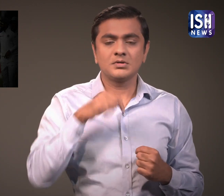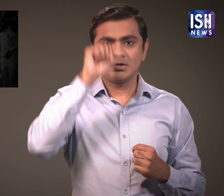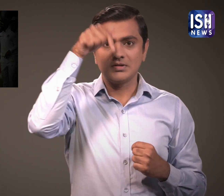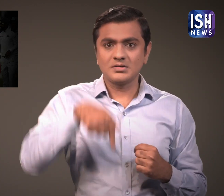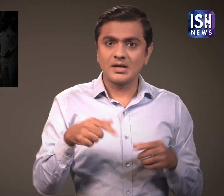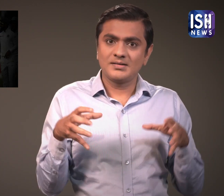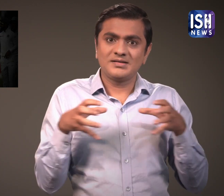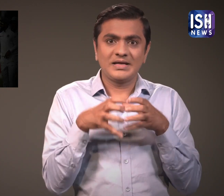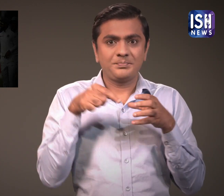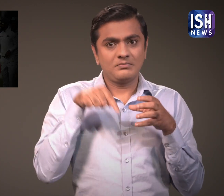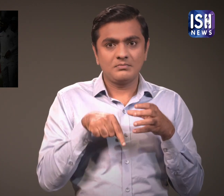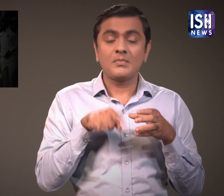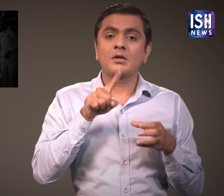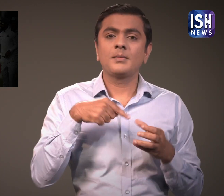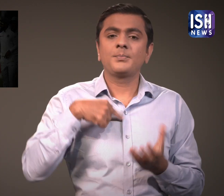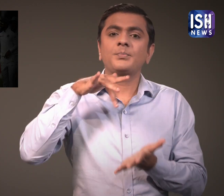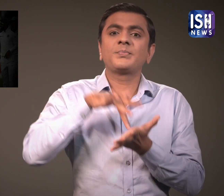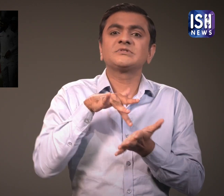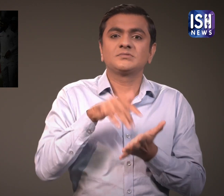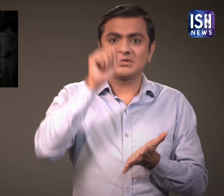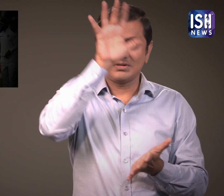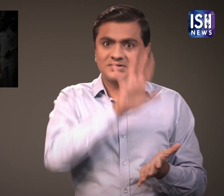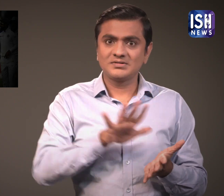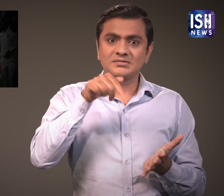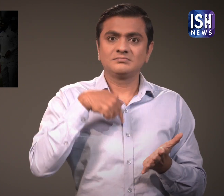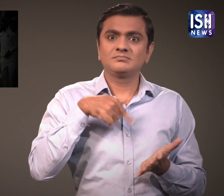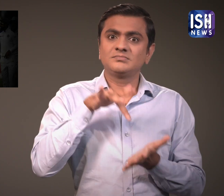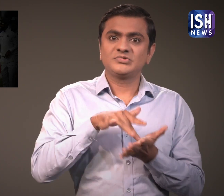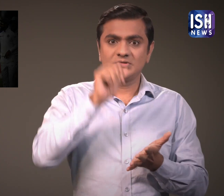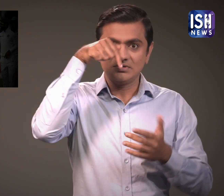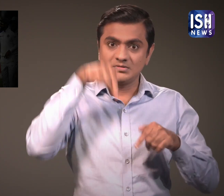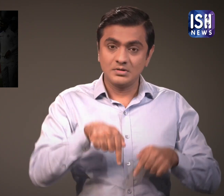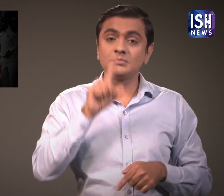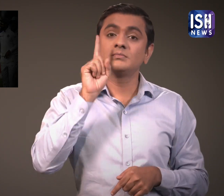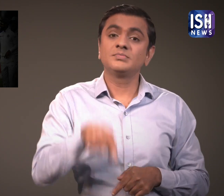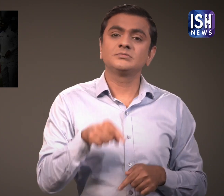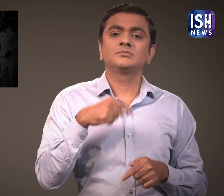If we take India for example, 3 series should be played in India.